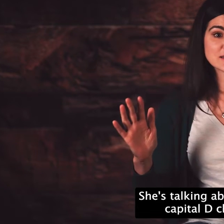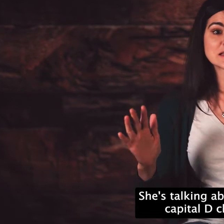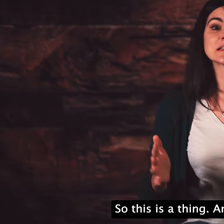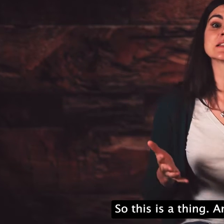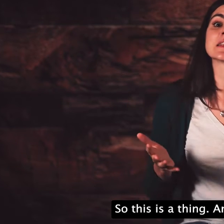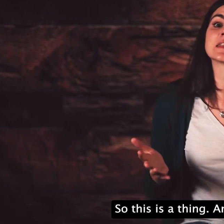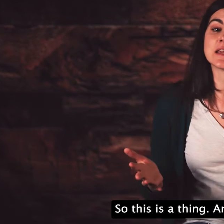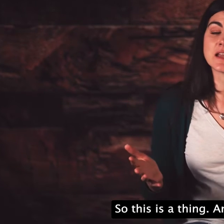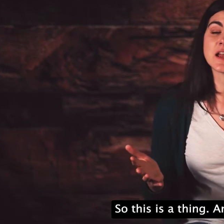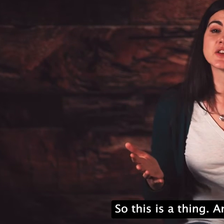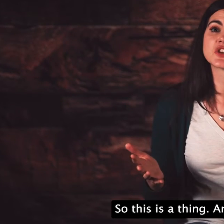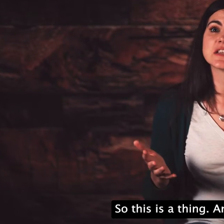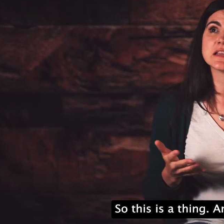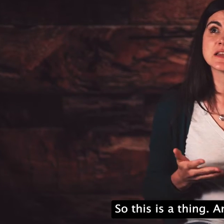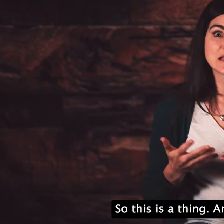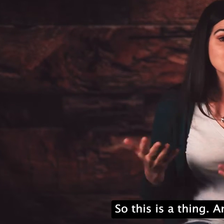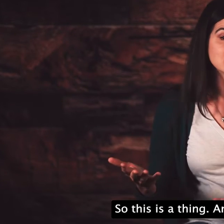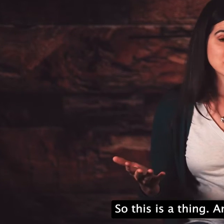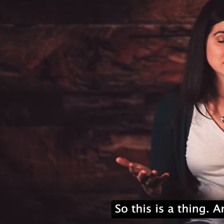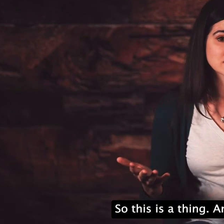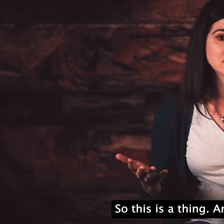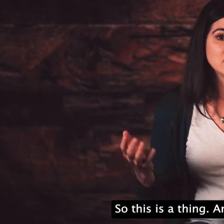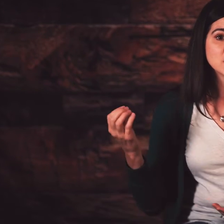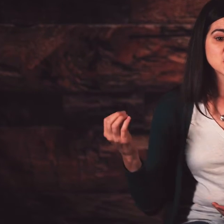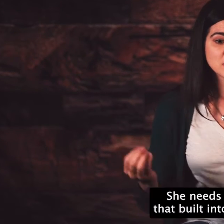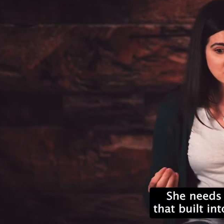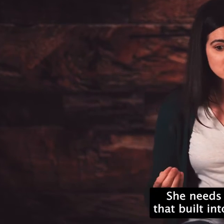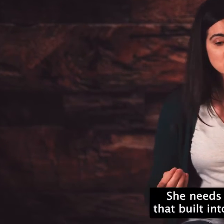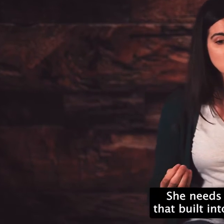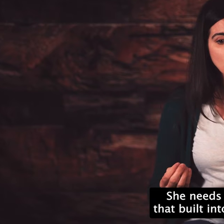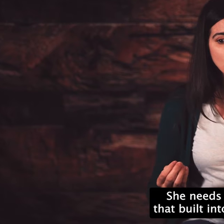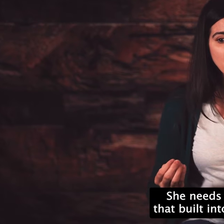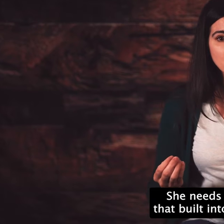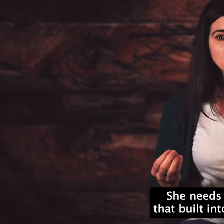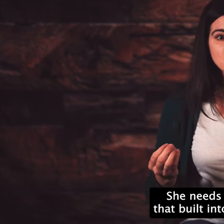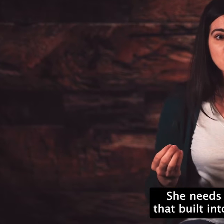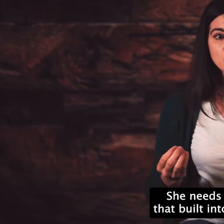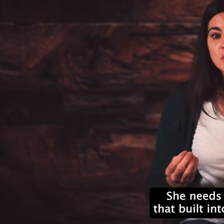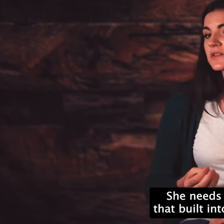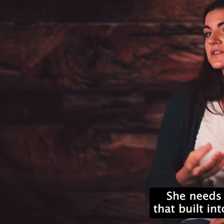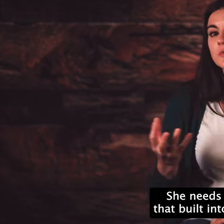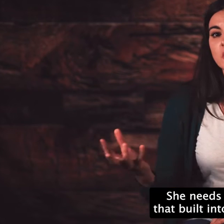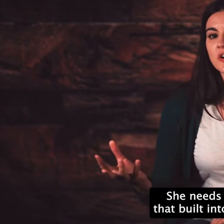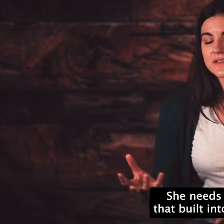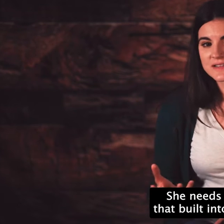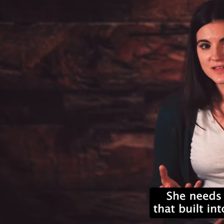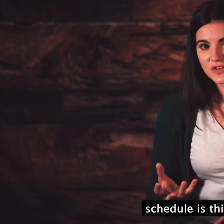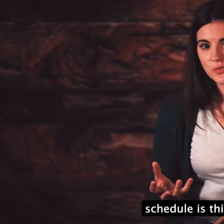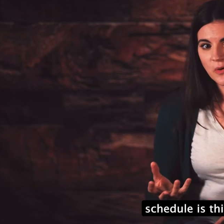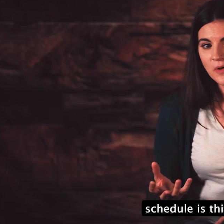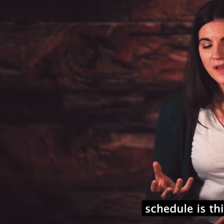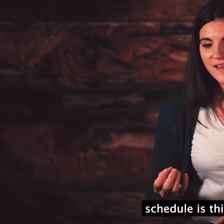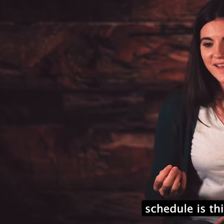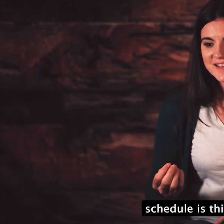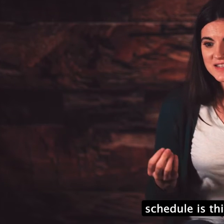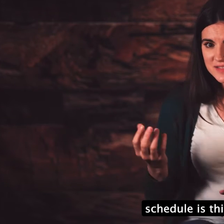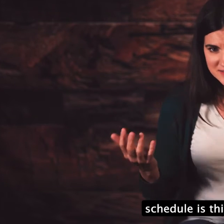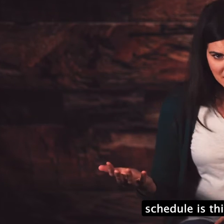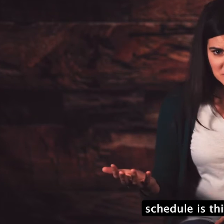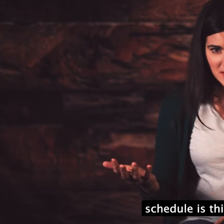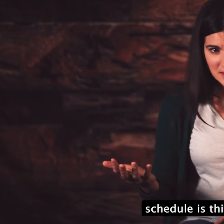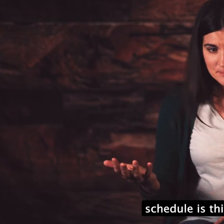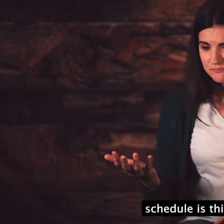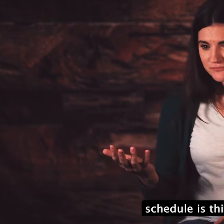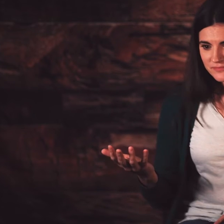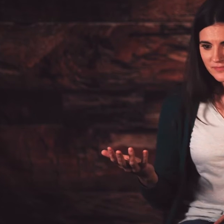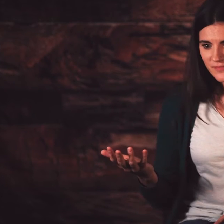days. This is a thing. And she needs this. She needs to know that built into our crazy schedule is